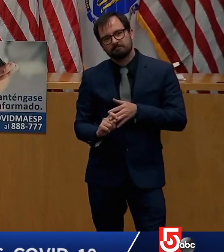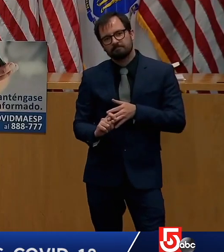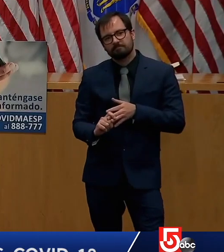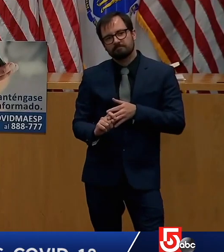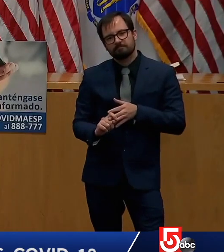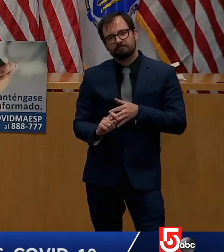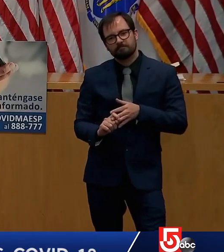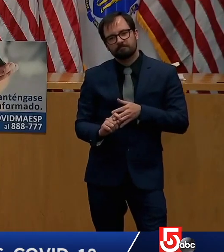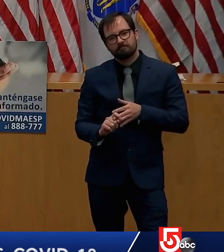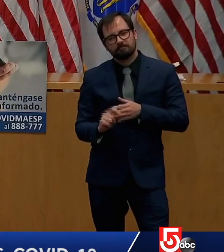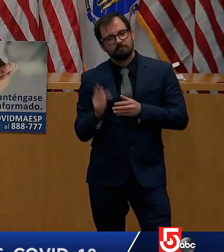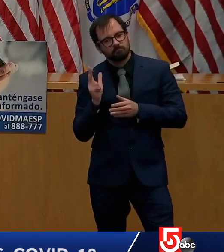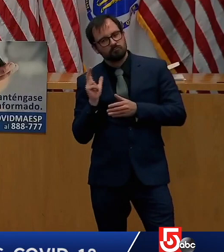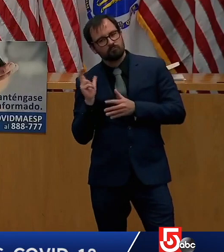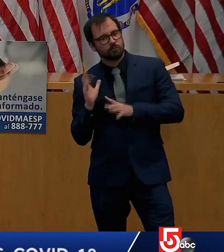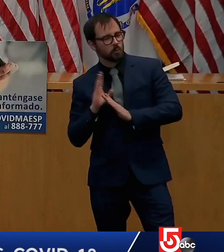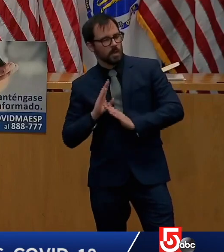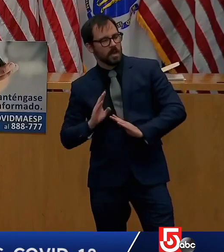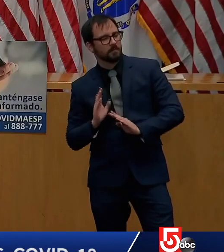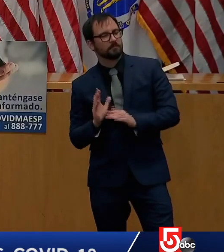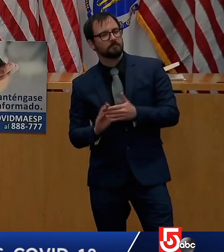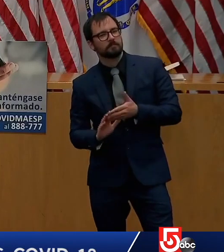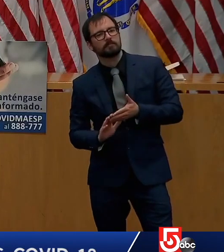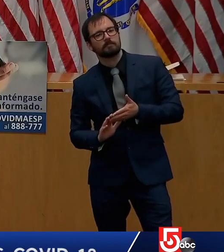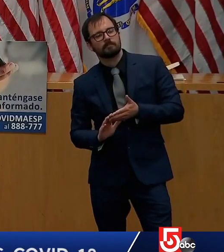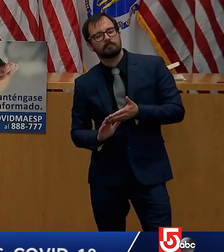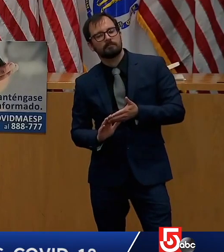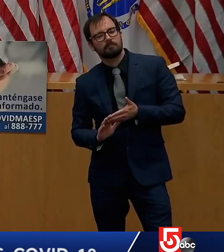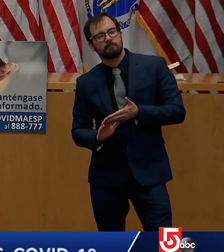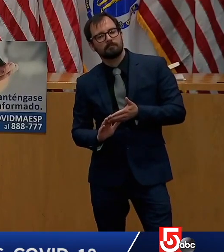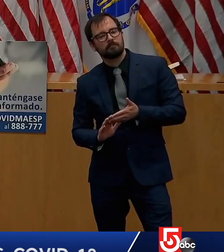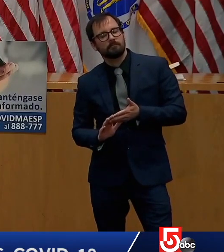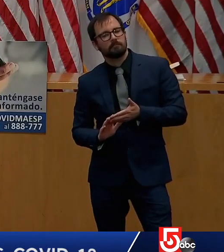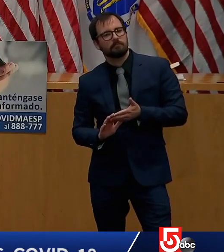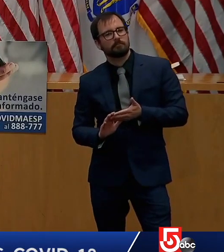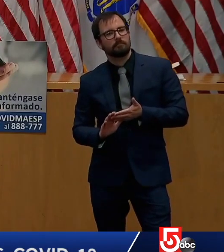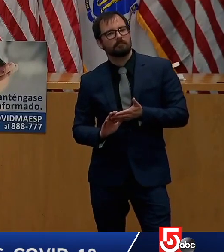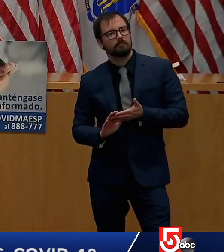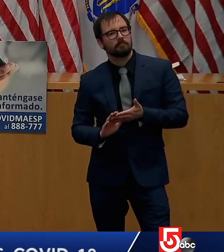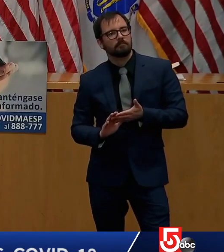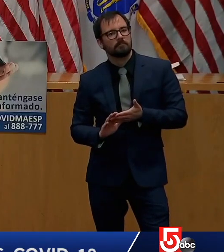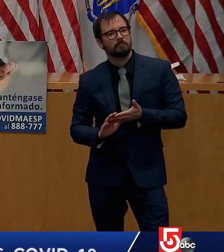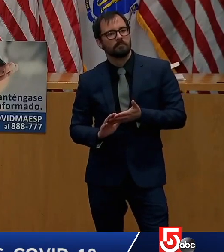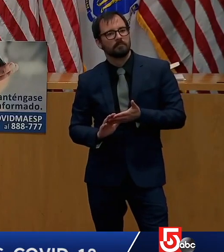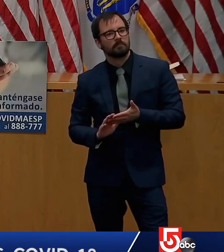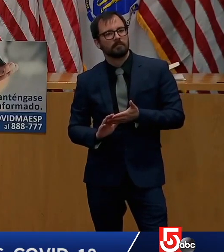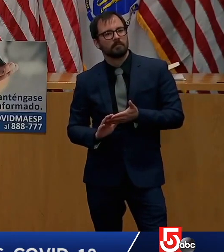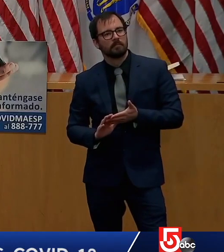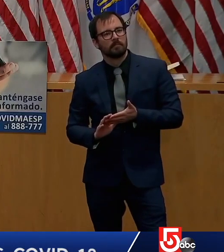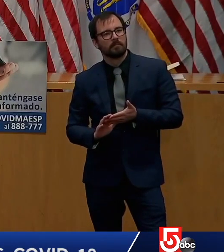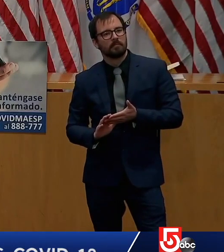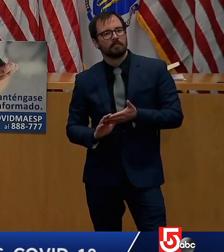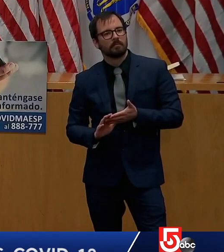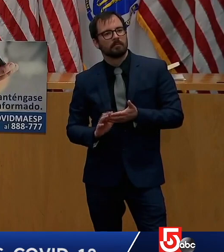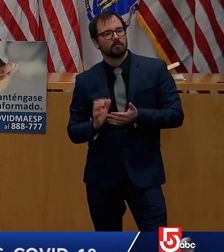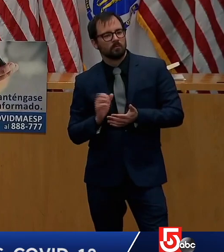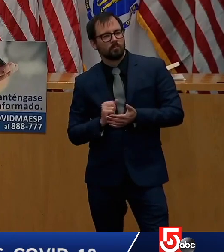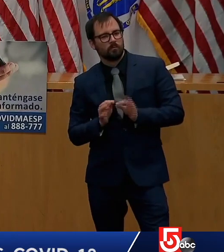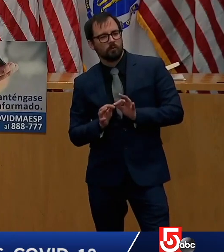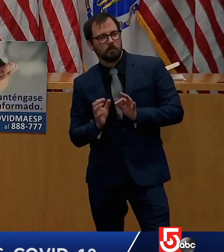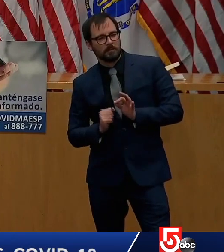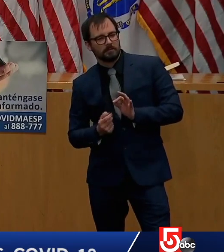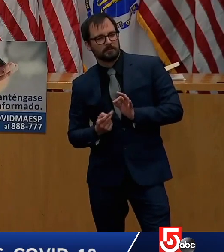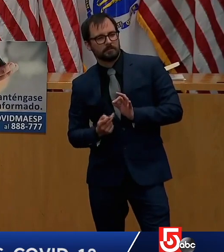the family resource line. So as you know, we have prioritized long-term care facilities.